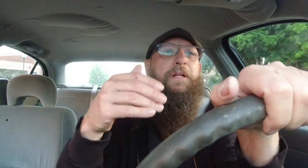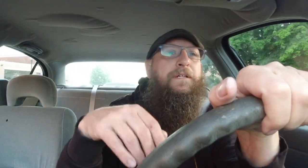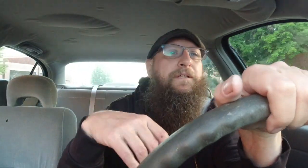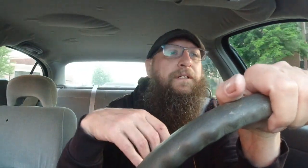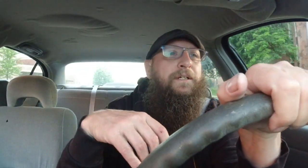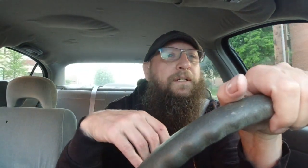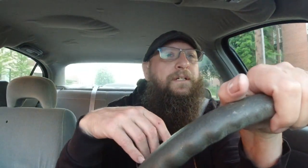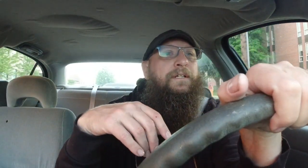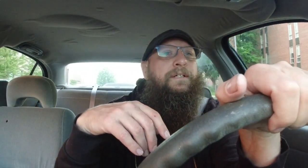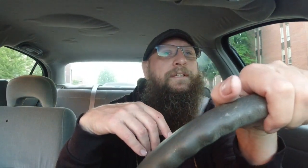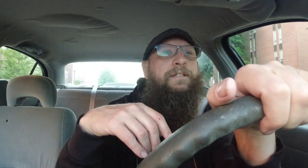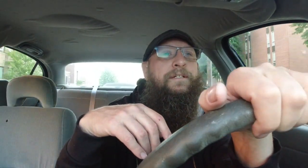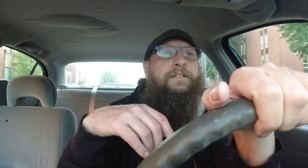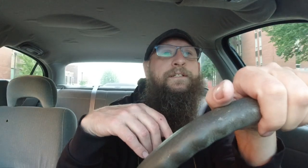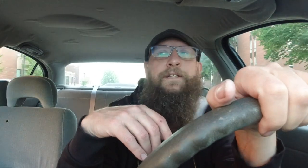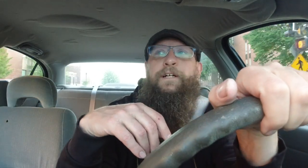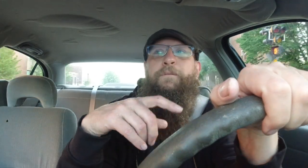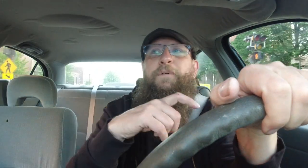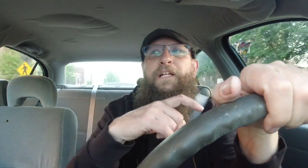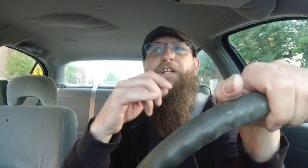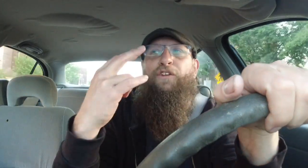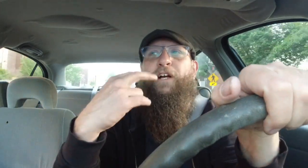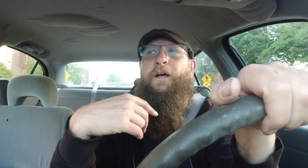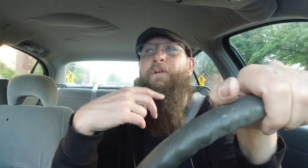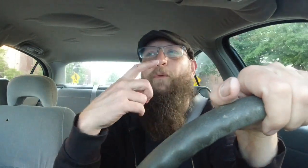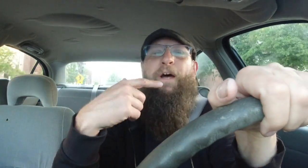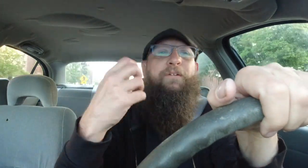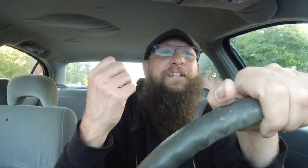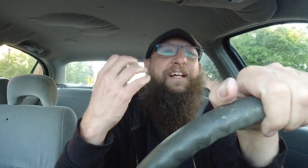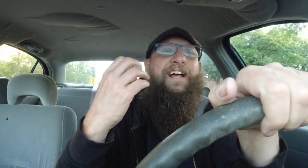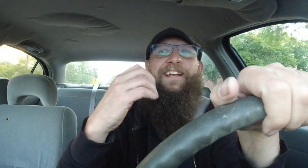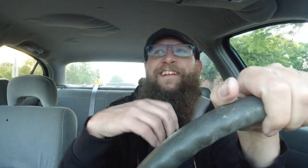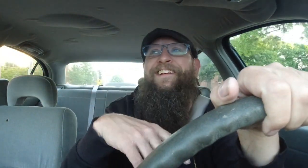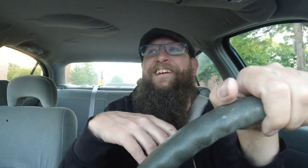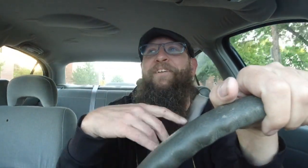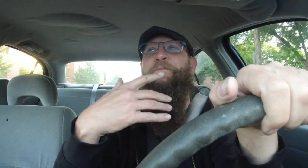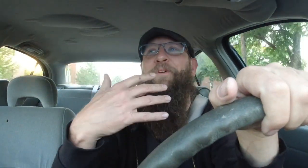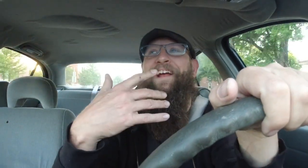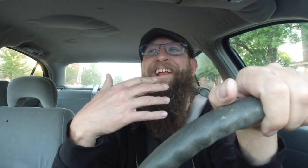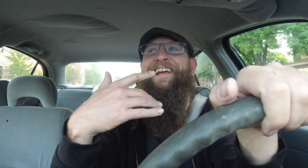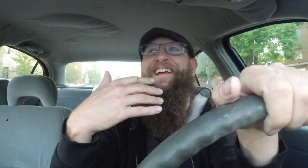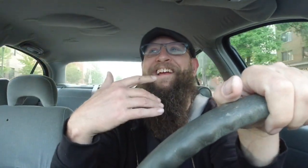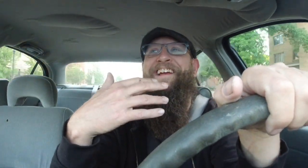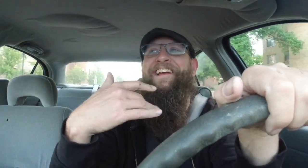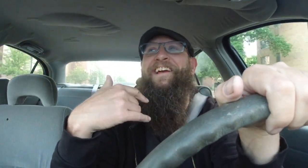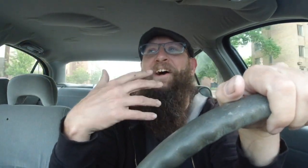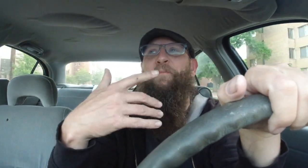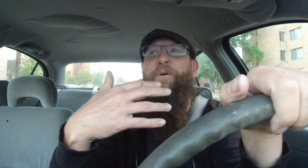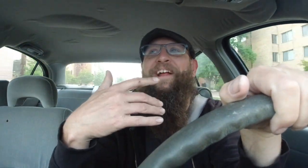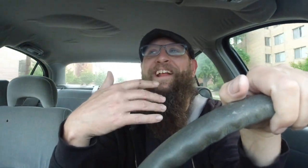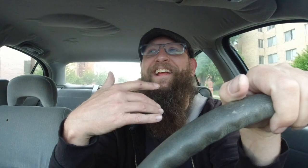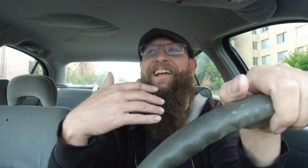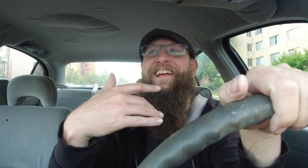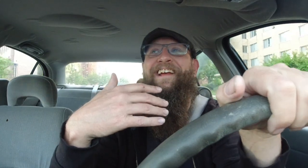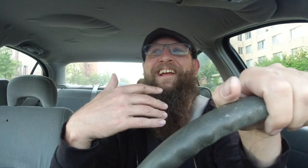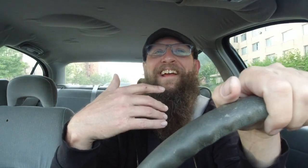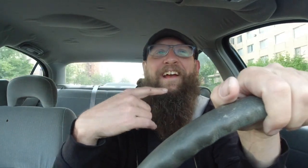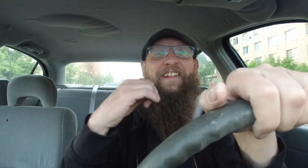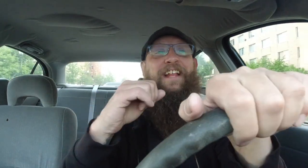please look at me while i always find it i'm waiting i'm waiting because i